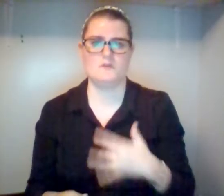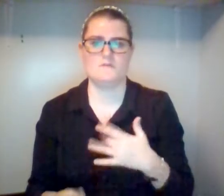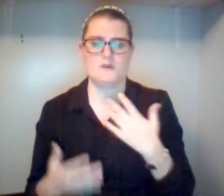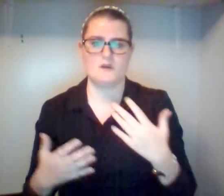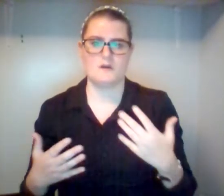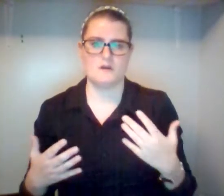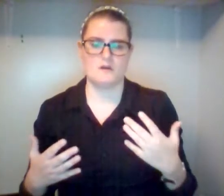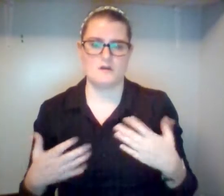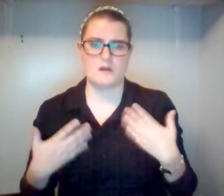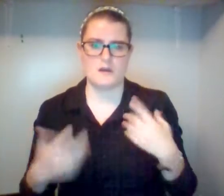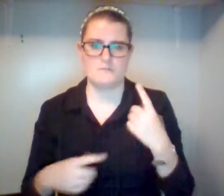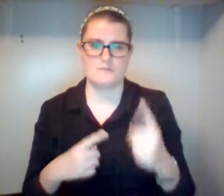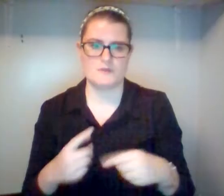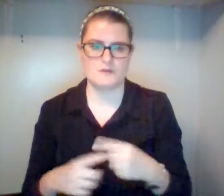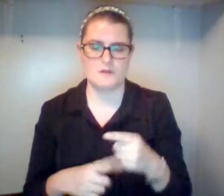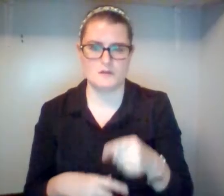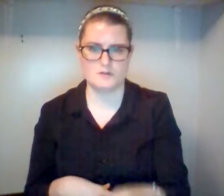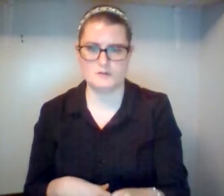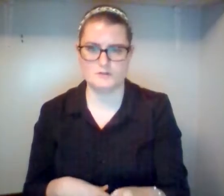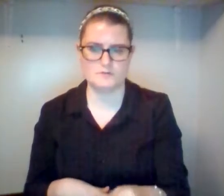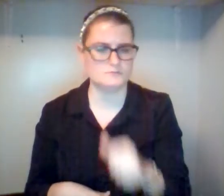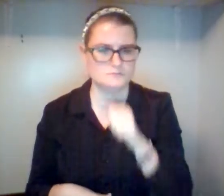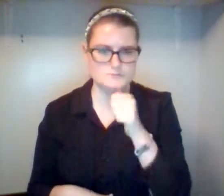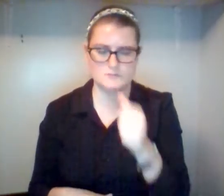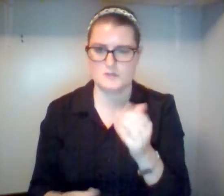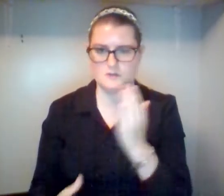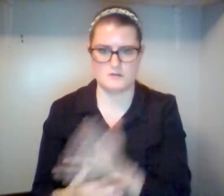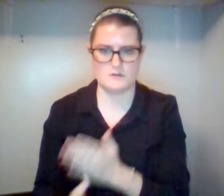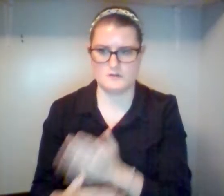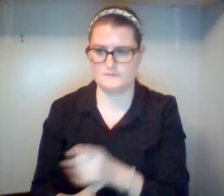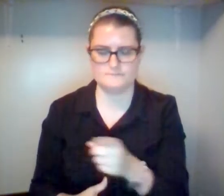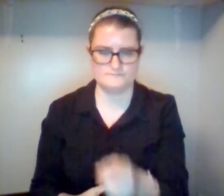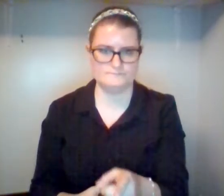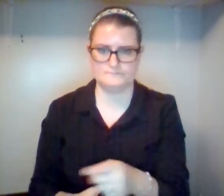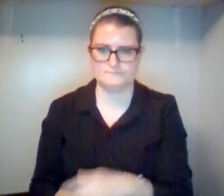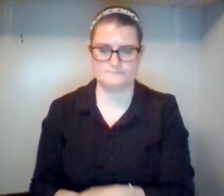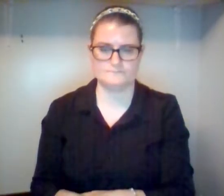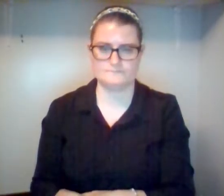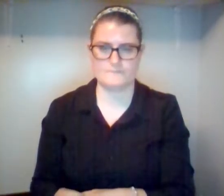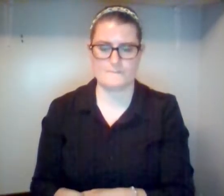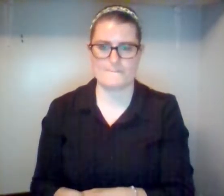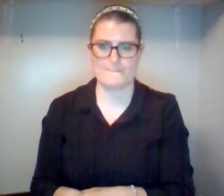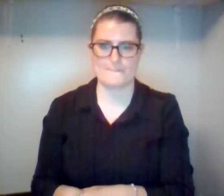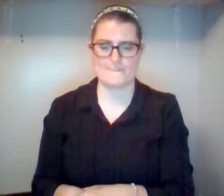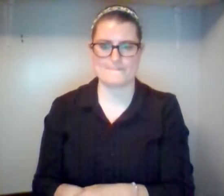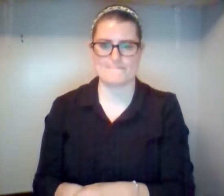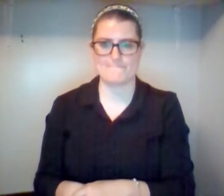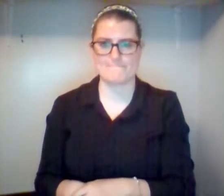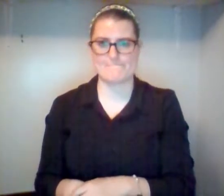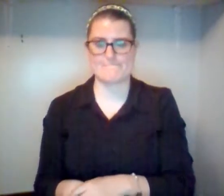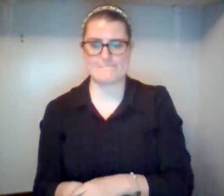at how right we are. However, then we read these. Another little avalanche here.